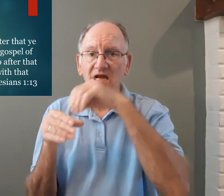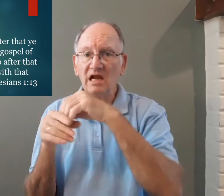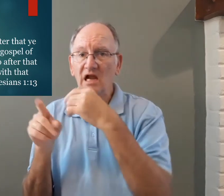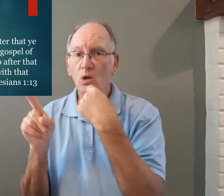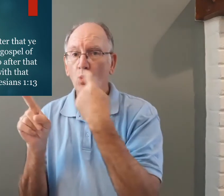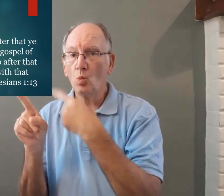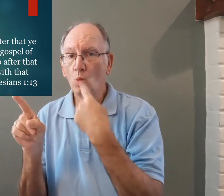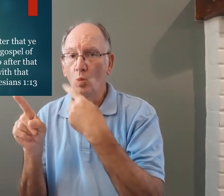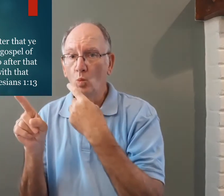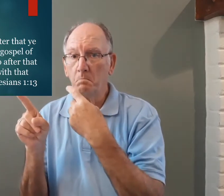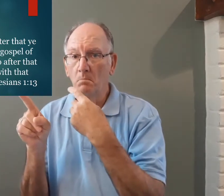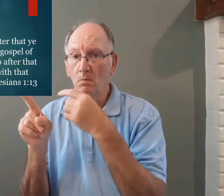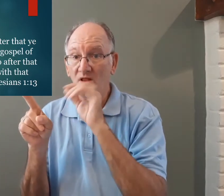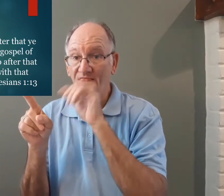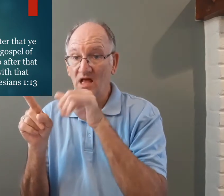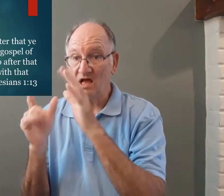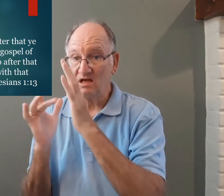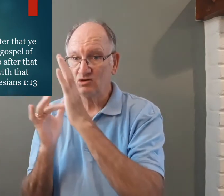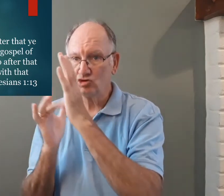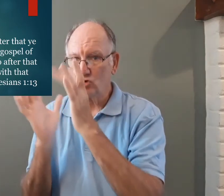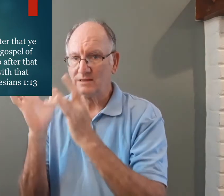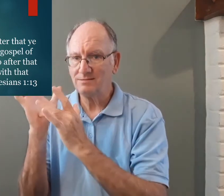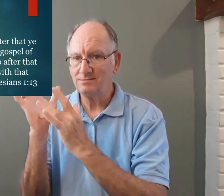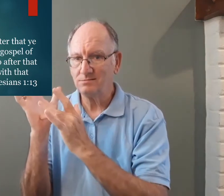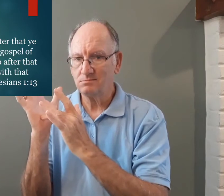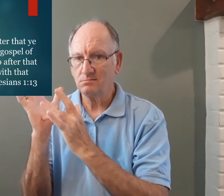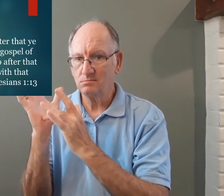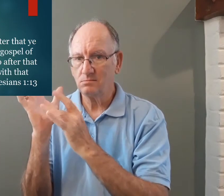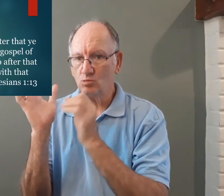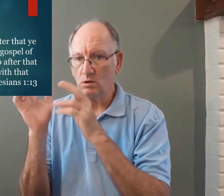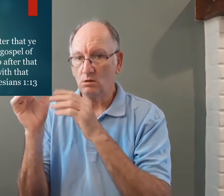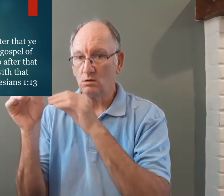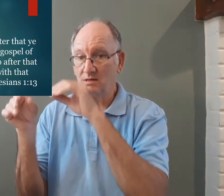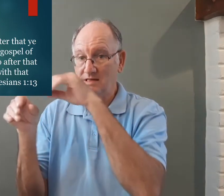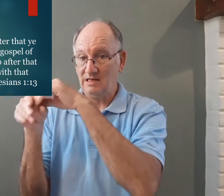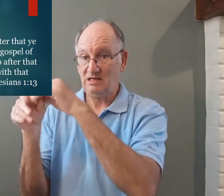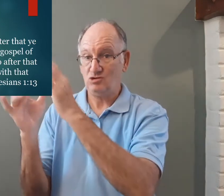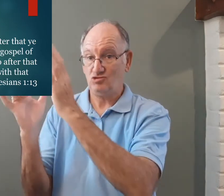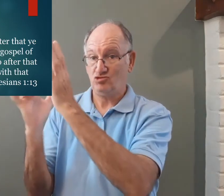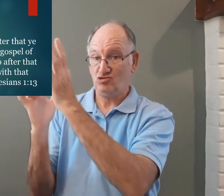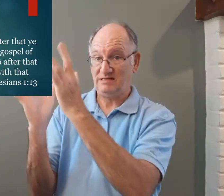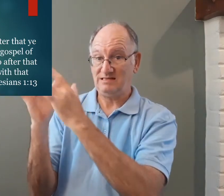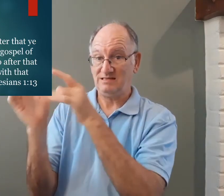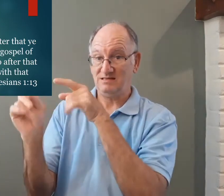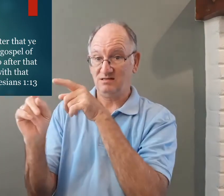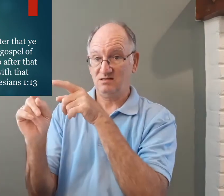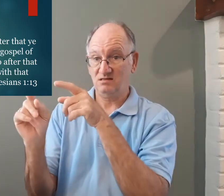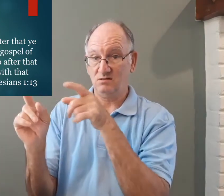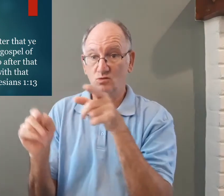that so it's an in whom which is Jesus so in Jesus